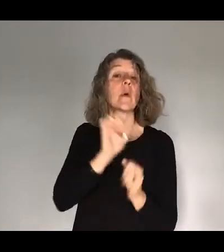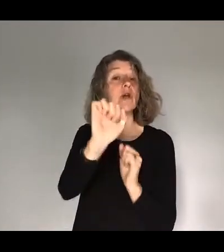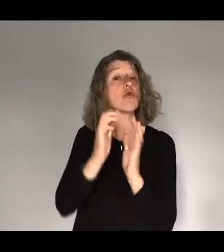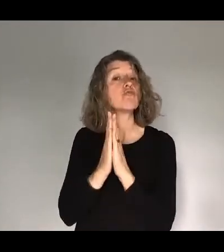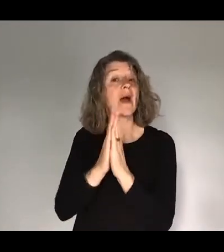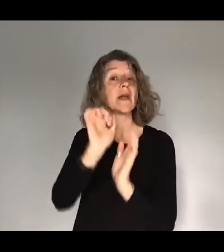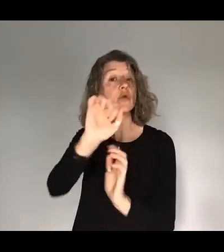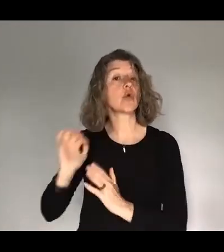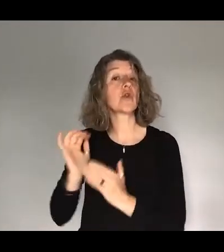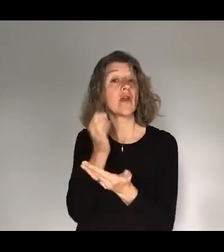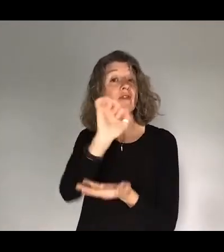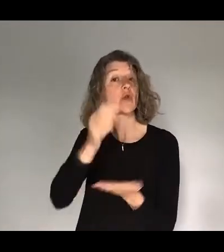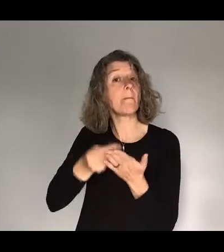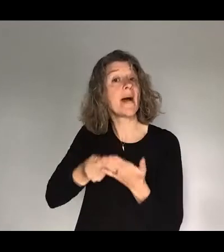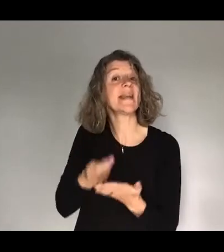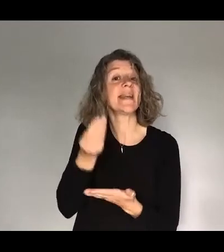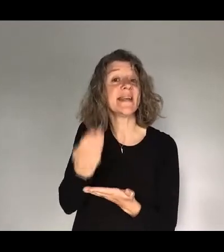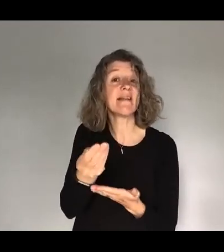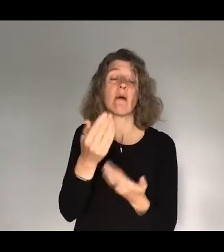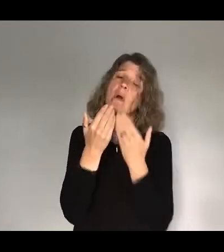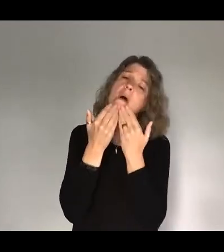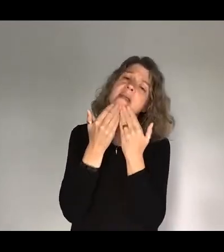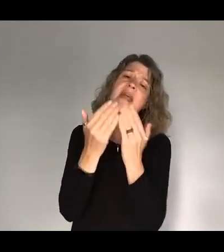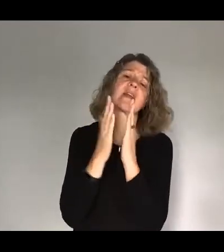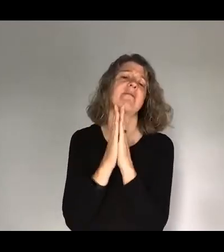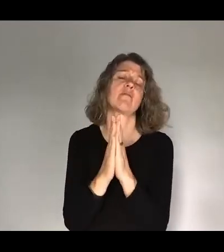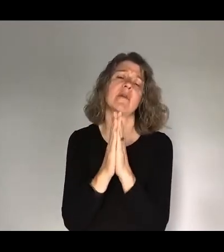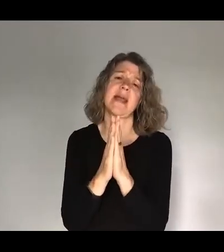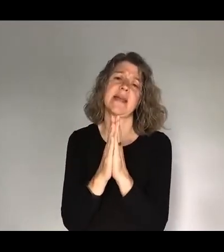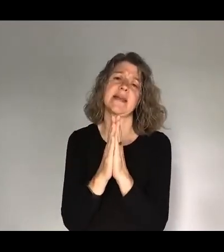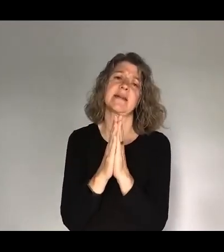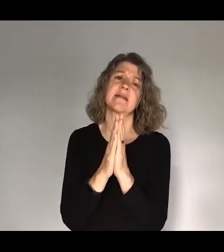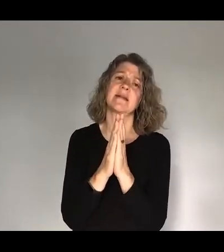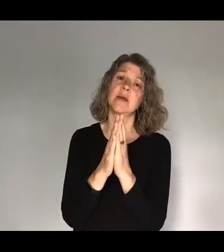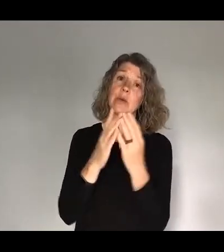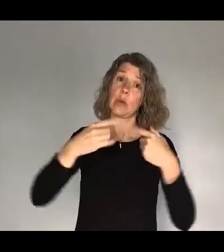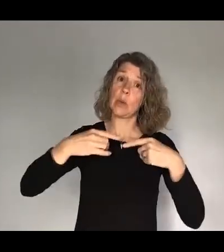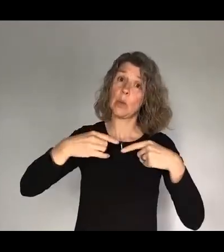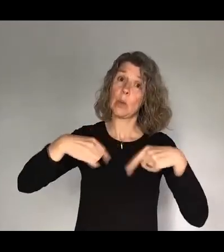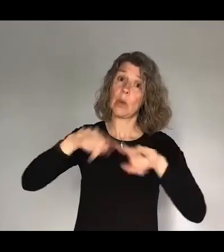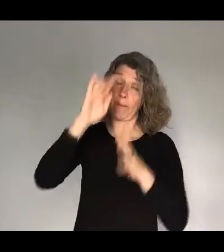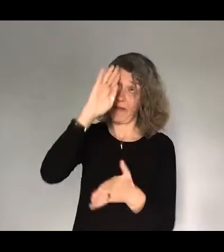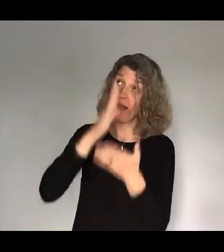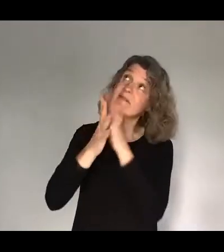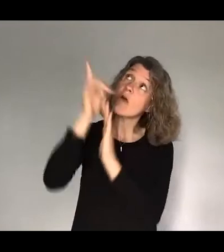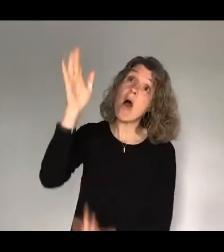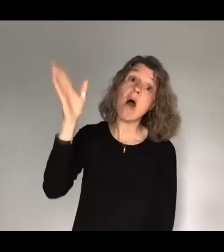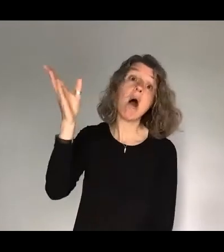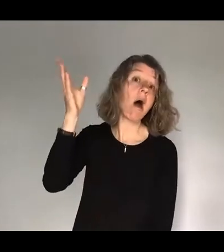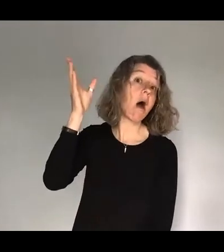your giving. And we want to thank you for praying, because we believe in a God who hears our prayers and responds, whose heart is